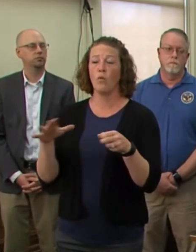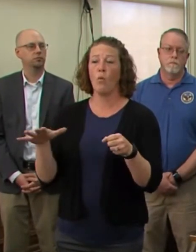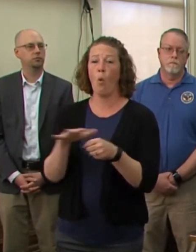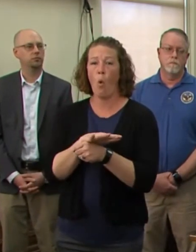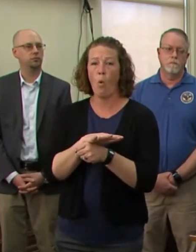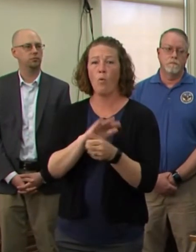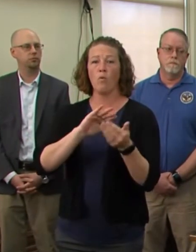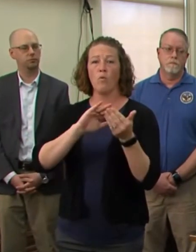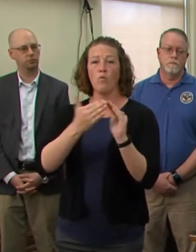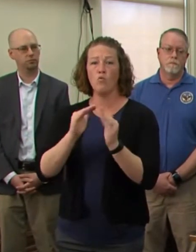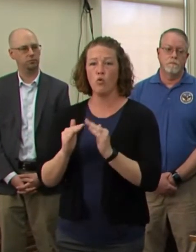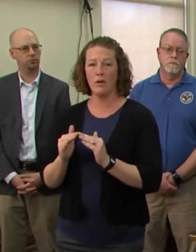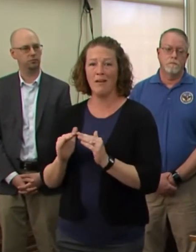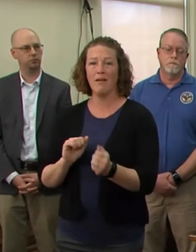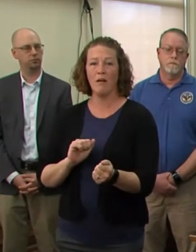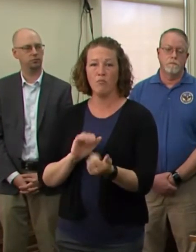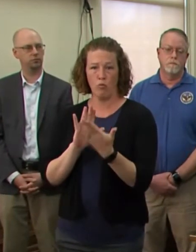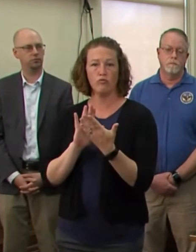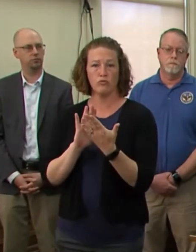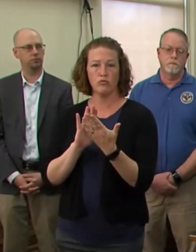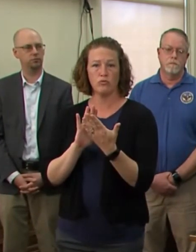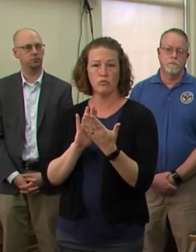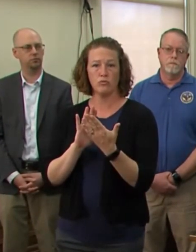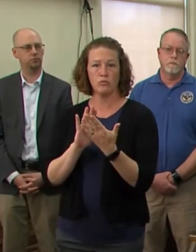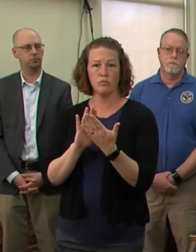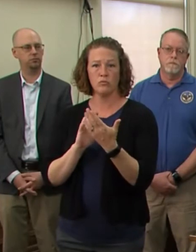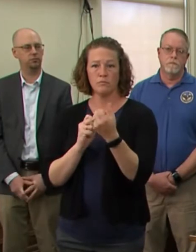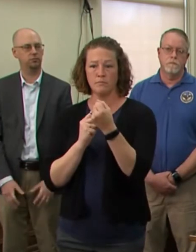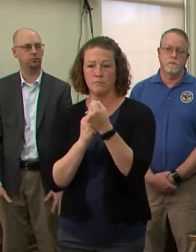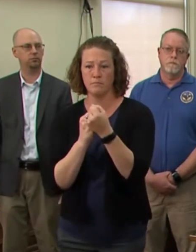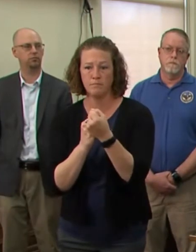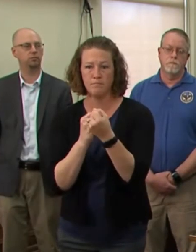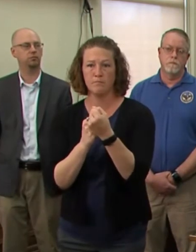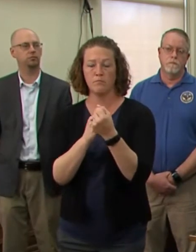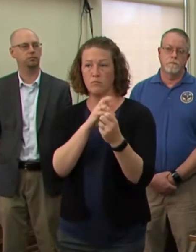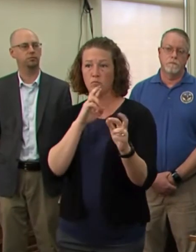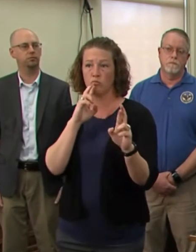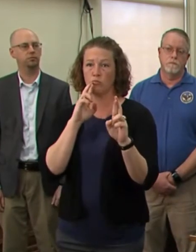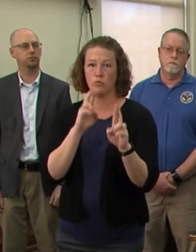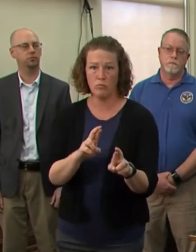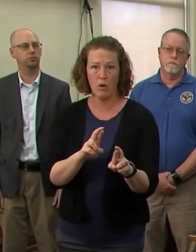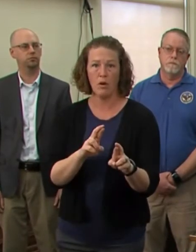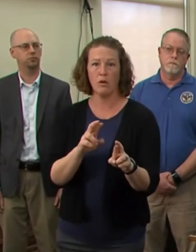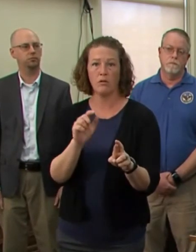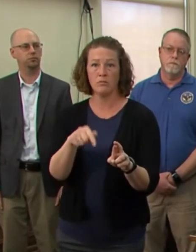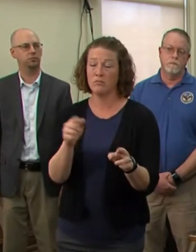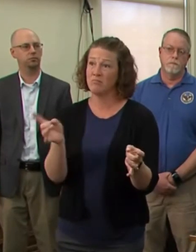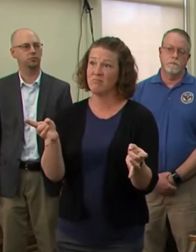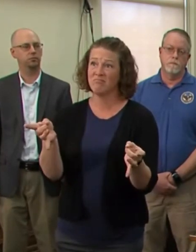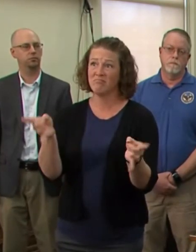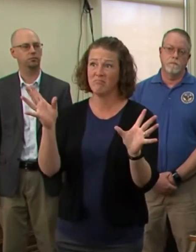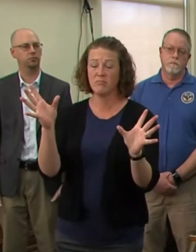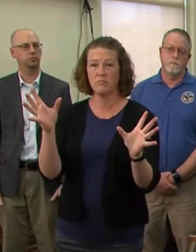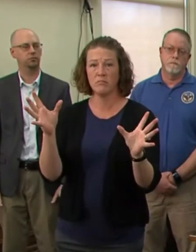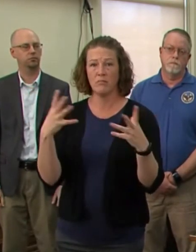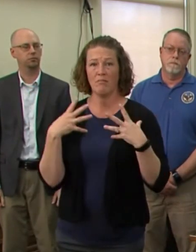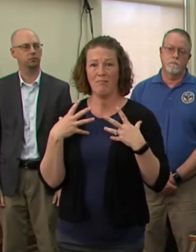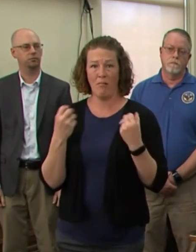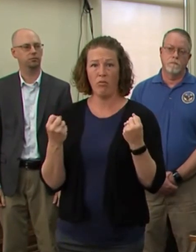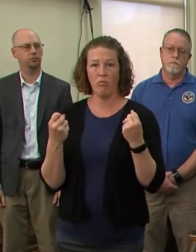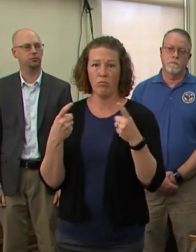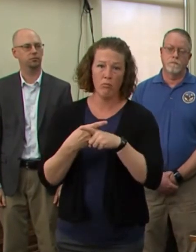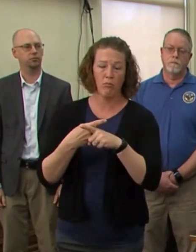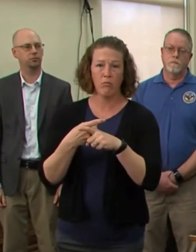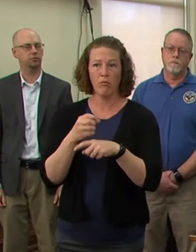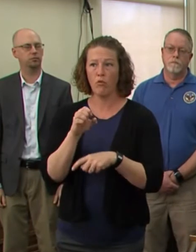approach to support and respond to an unprecedented health crisis. Right now, the State